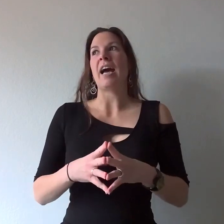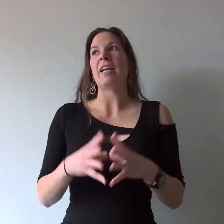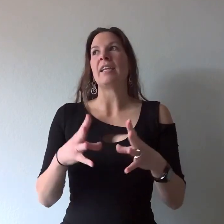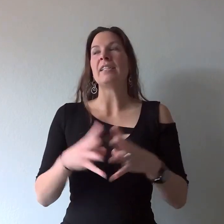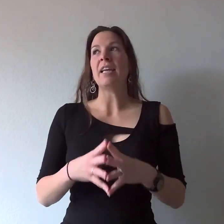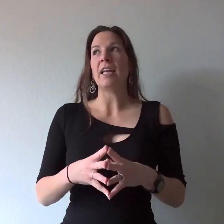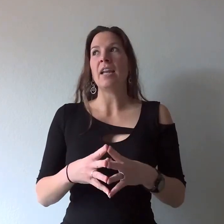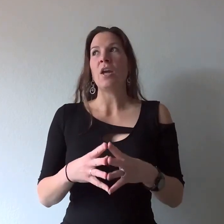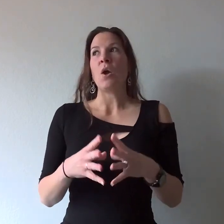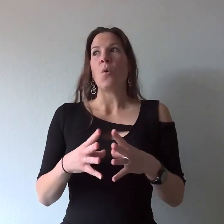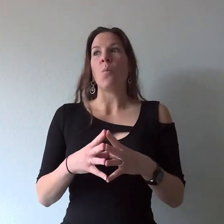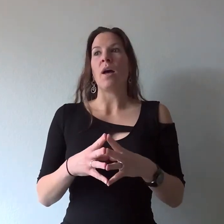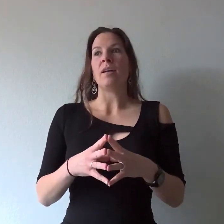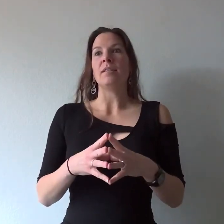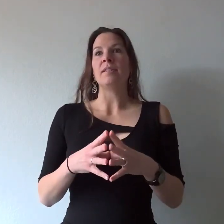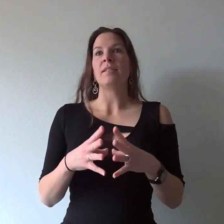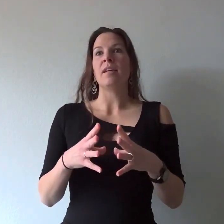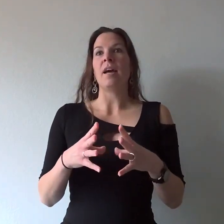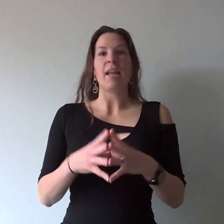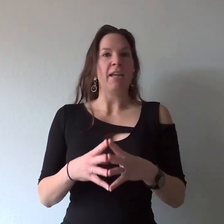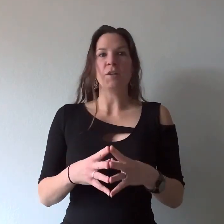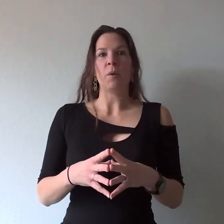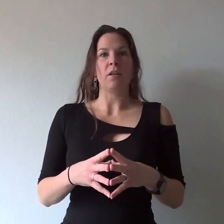and did was an anger monologue